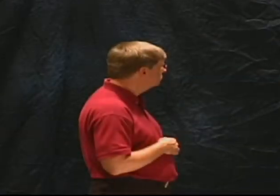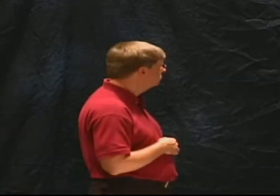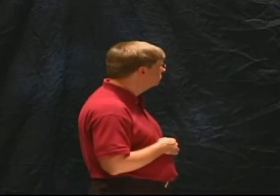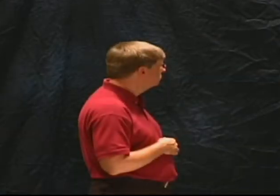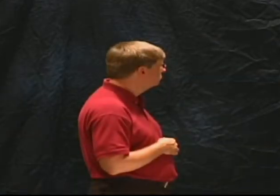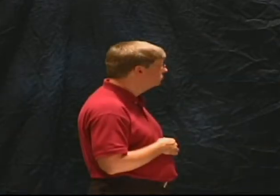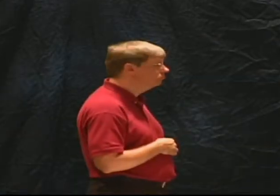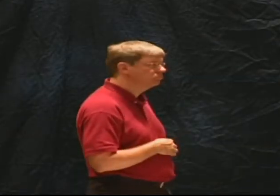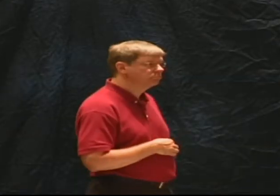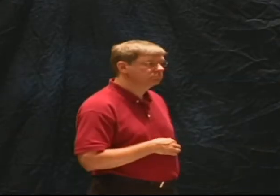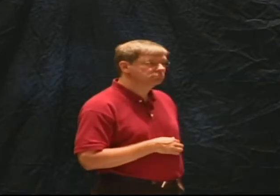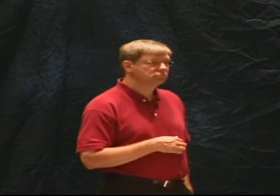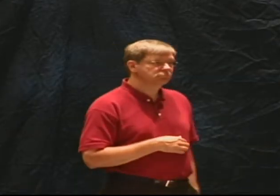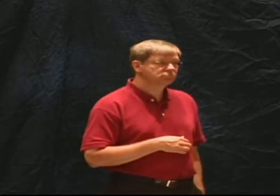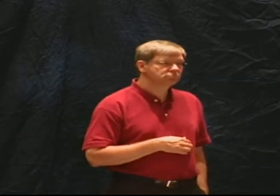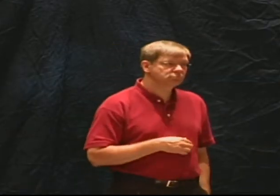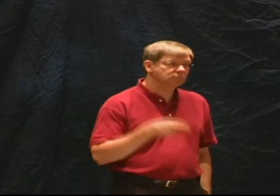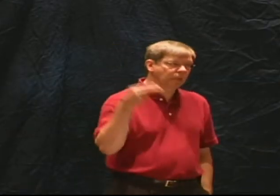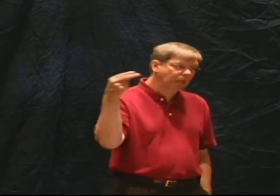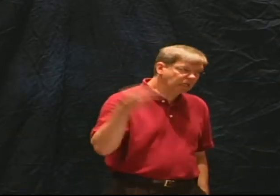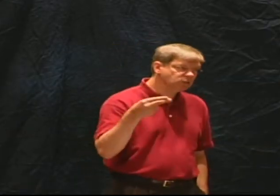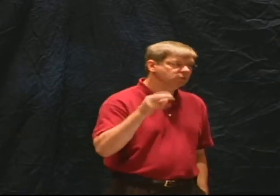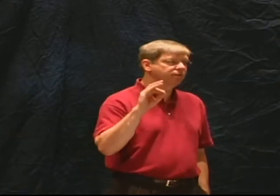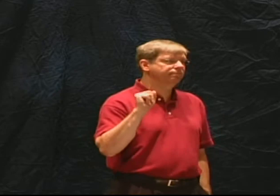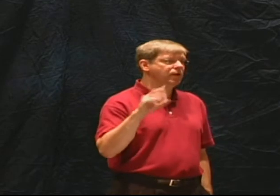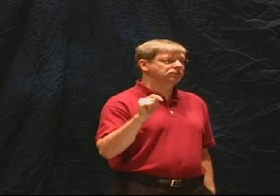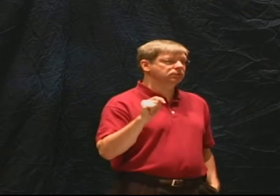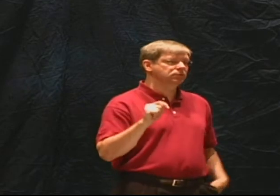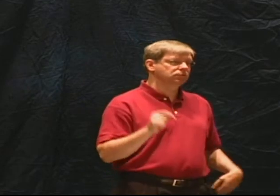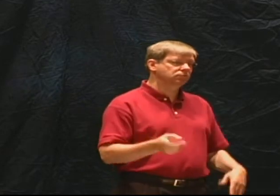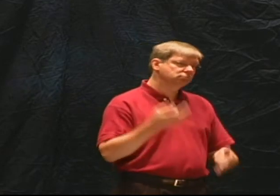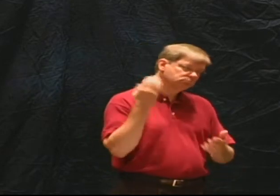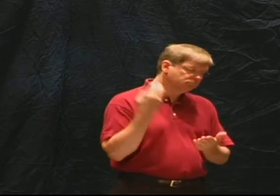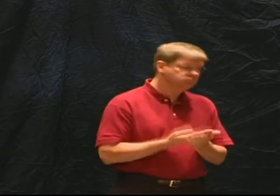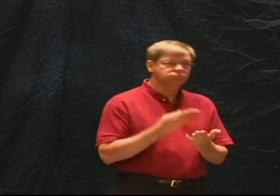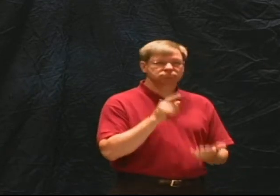so once again he confirms these facts historical facts